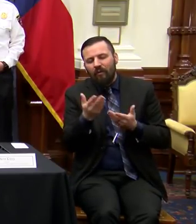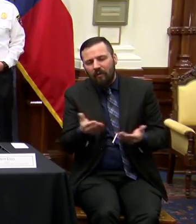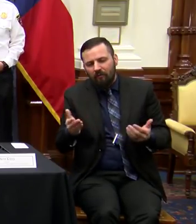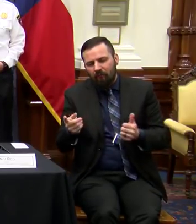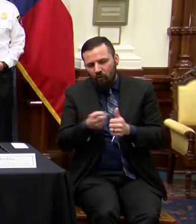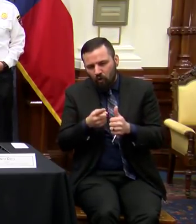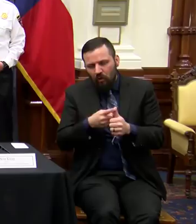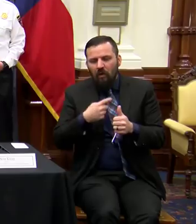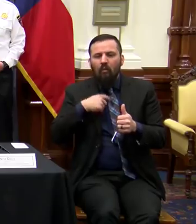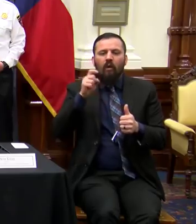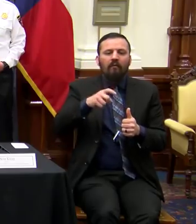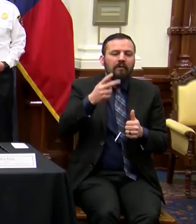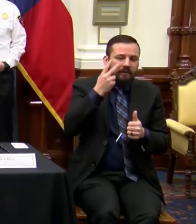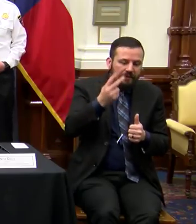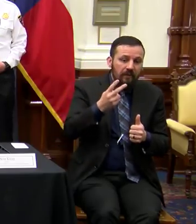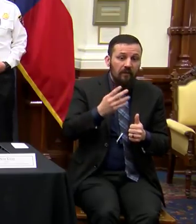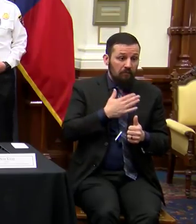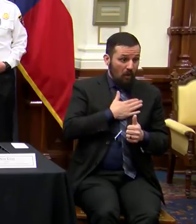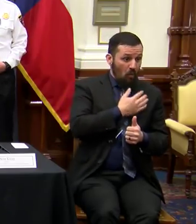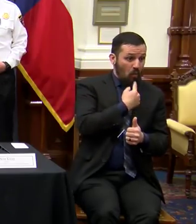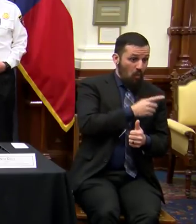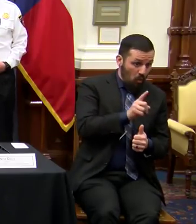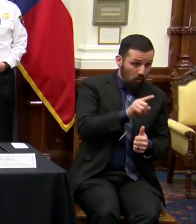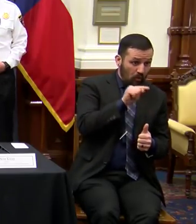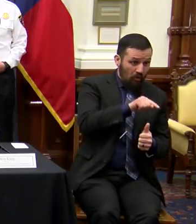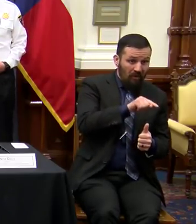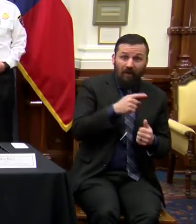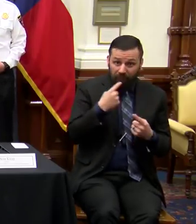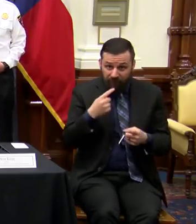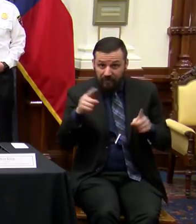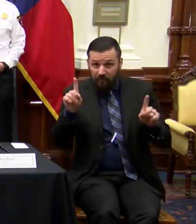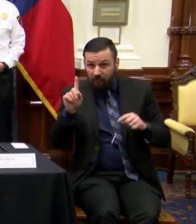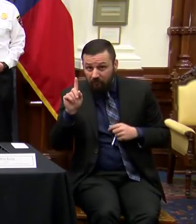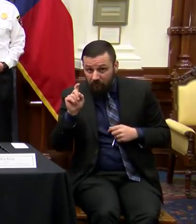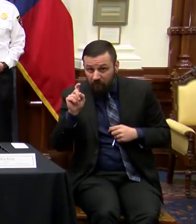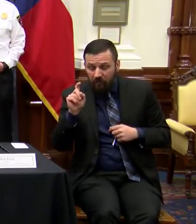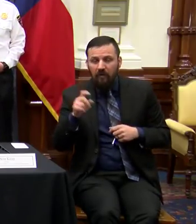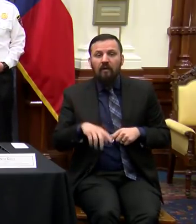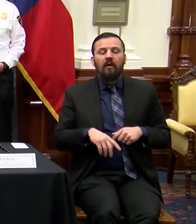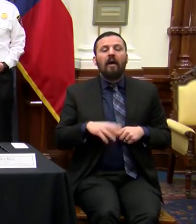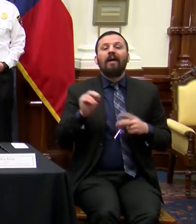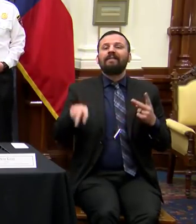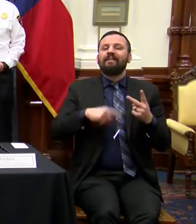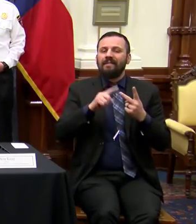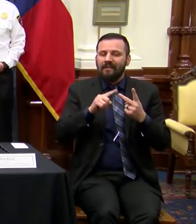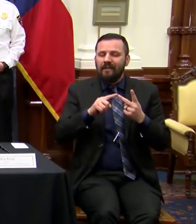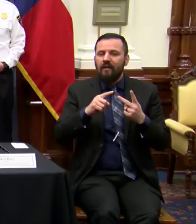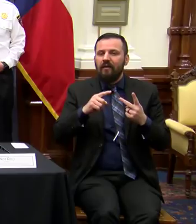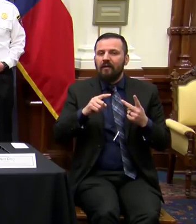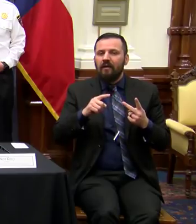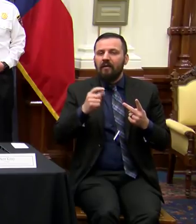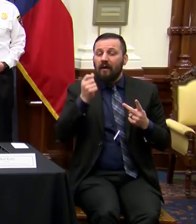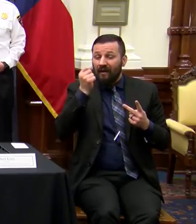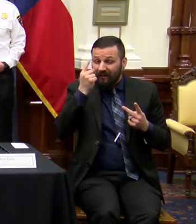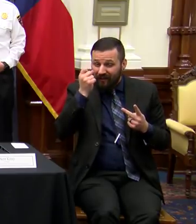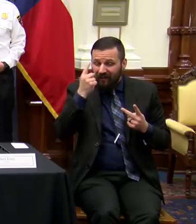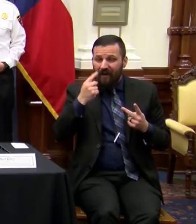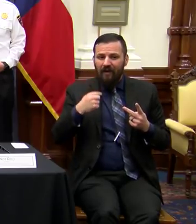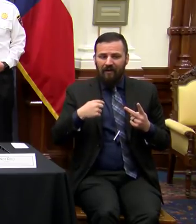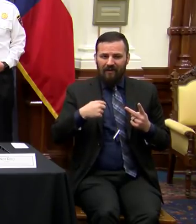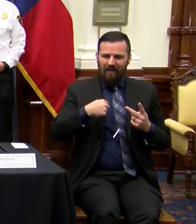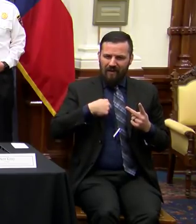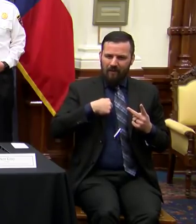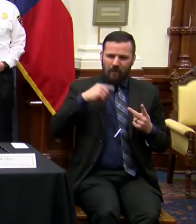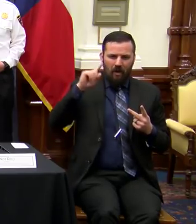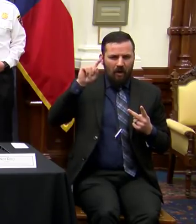we need to see the level of effectiveness of the executive order. Second, understand this. And that is, I am